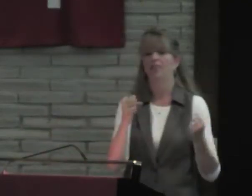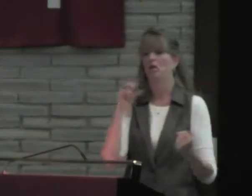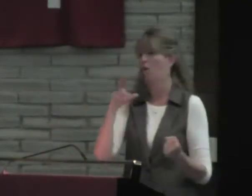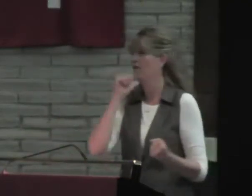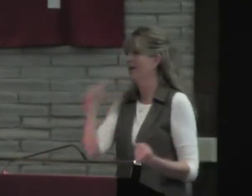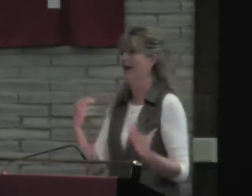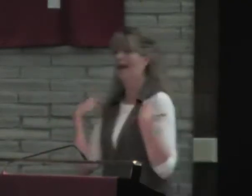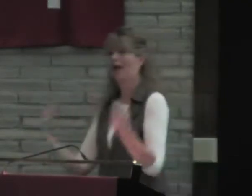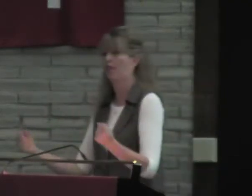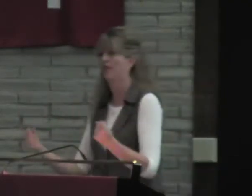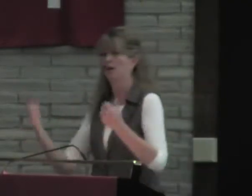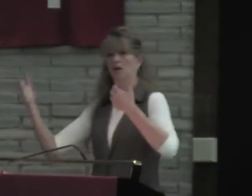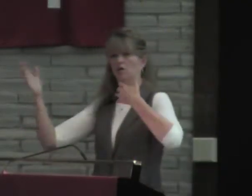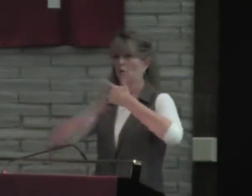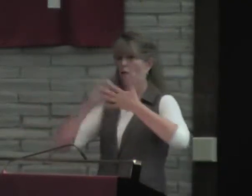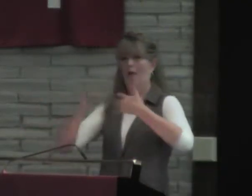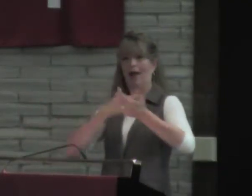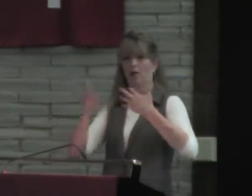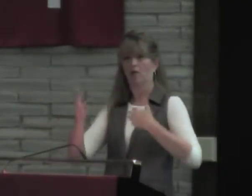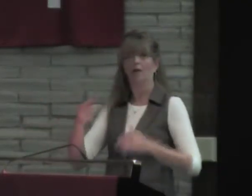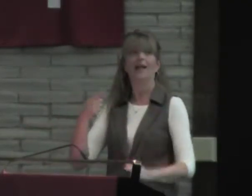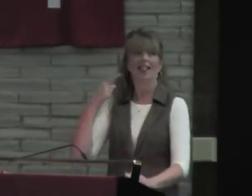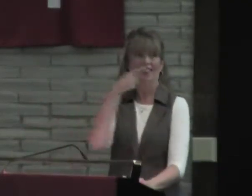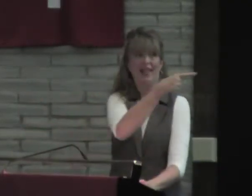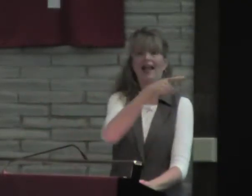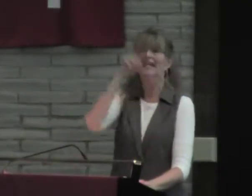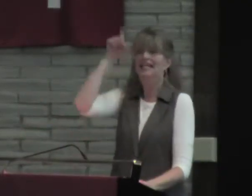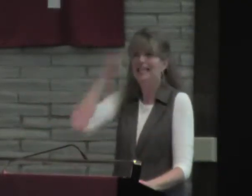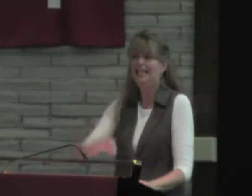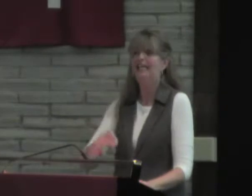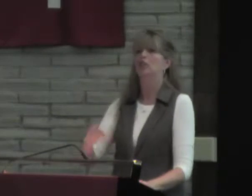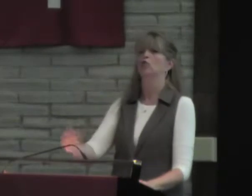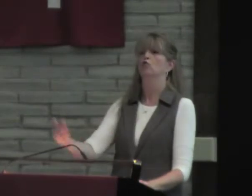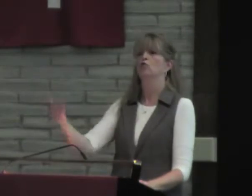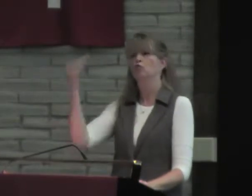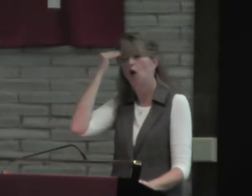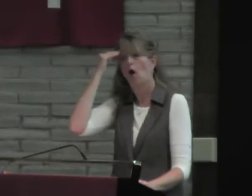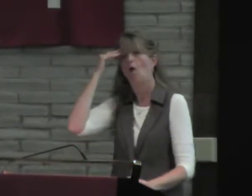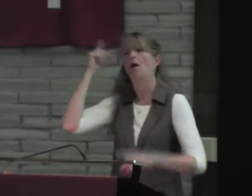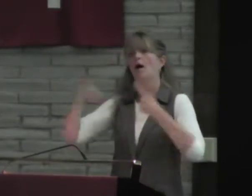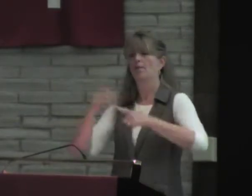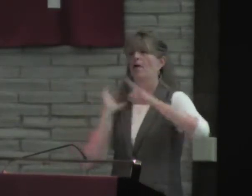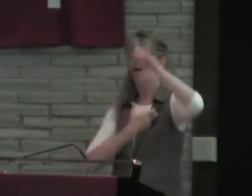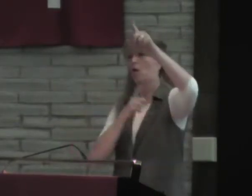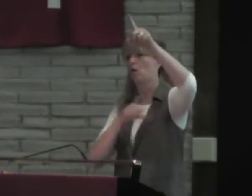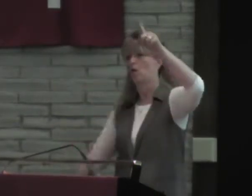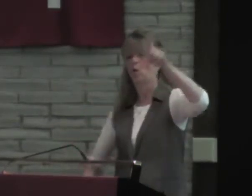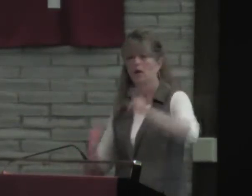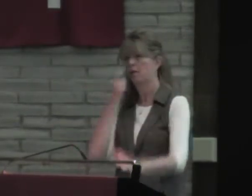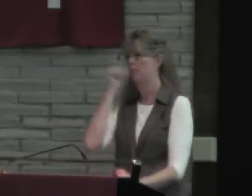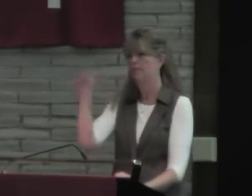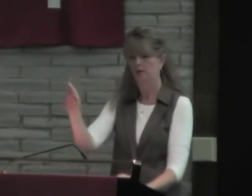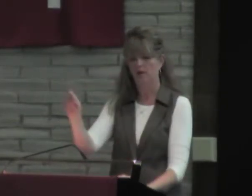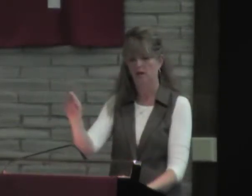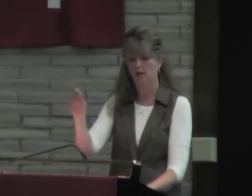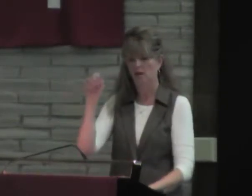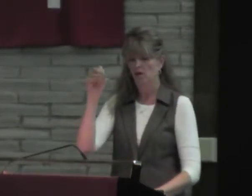If we're healthy or we're not healthy. It doesn't matter because they need to know about our Lord, period.